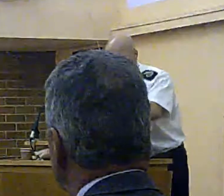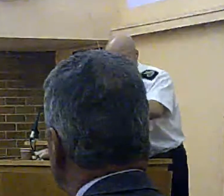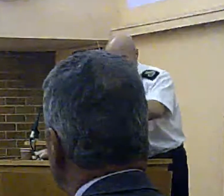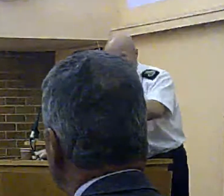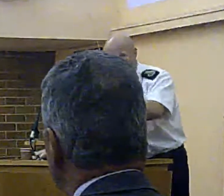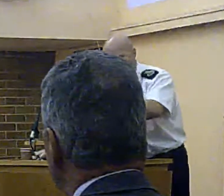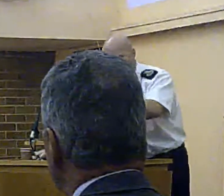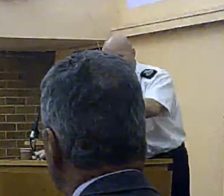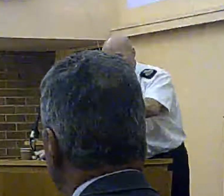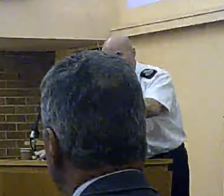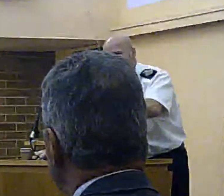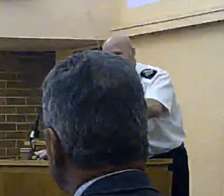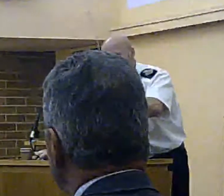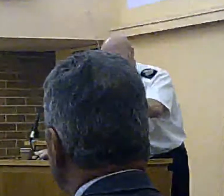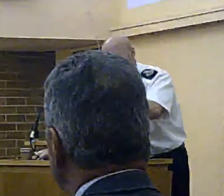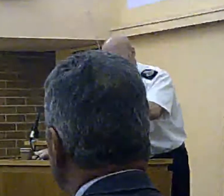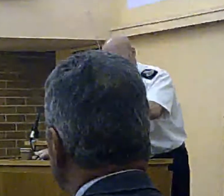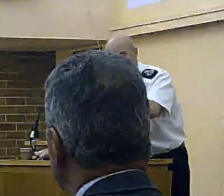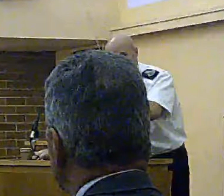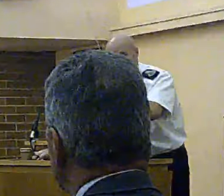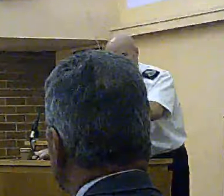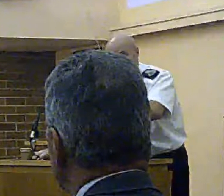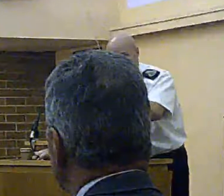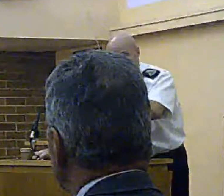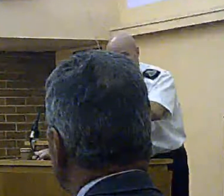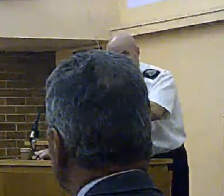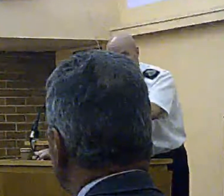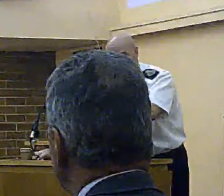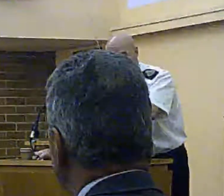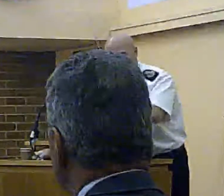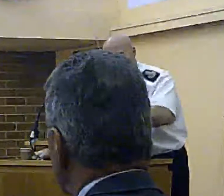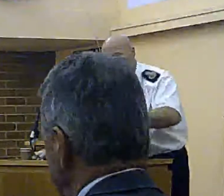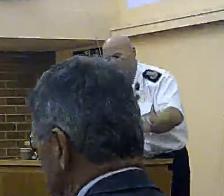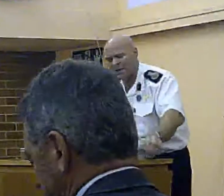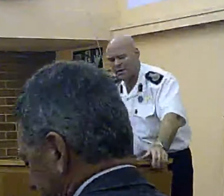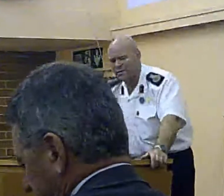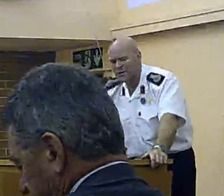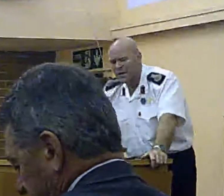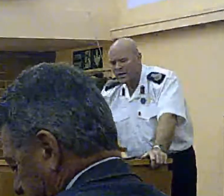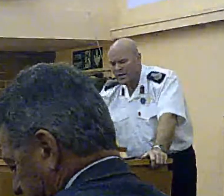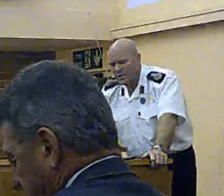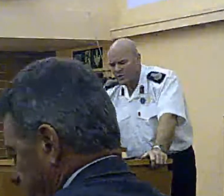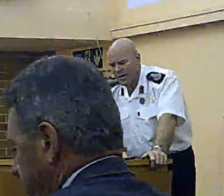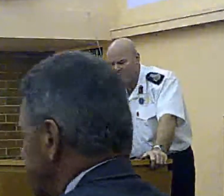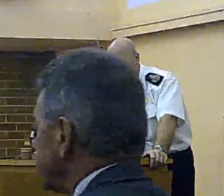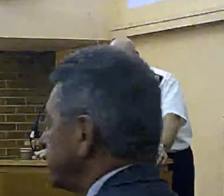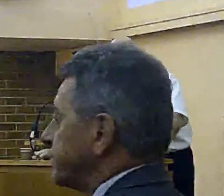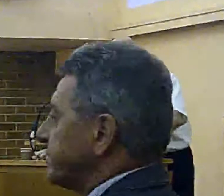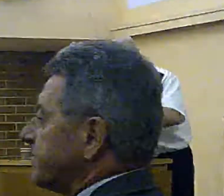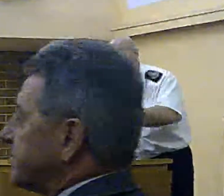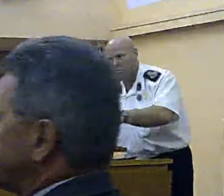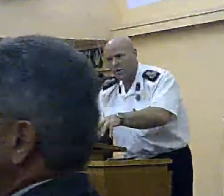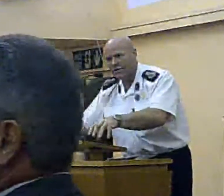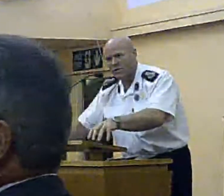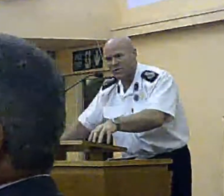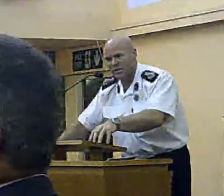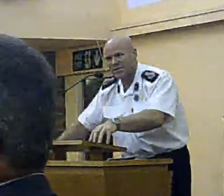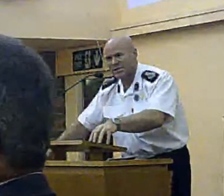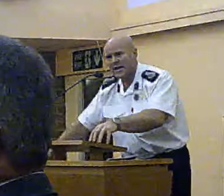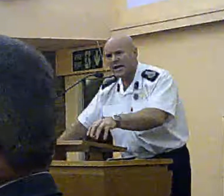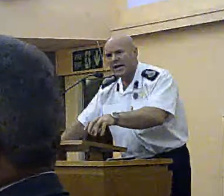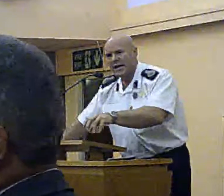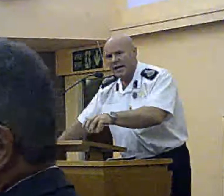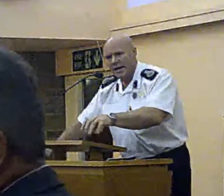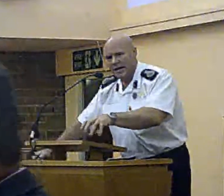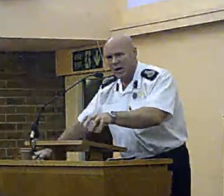to the, and therefore on the West Kirby station area, clearly for a number of those, those life risk incidents. So what it does